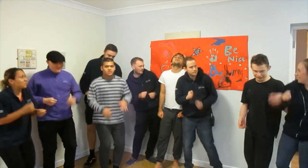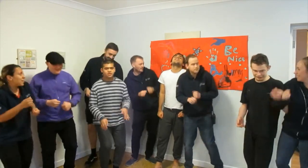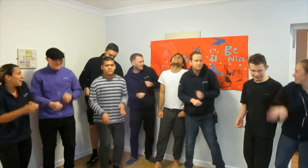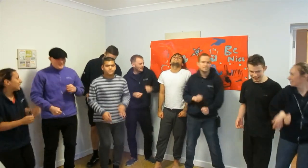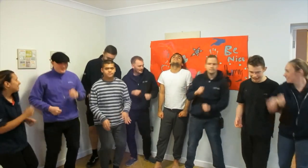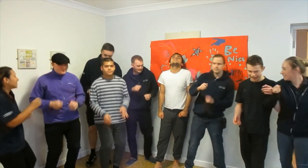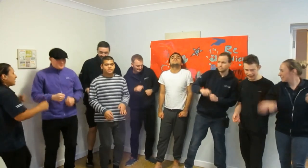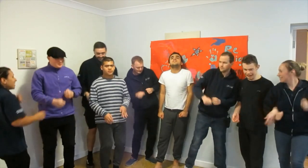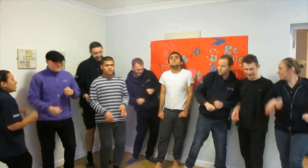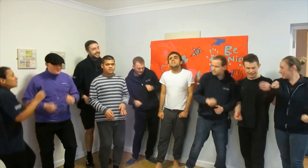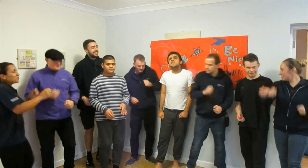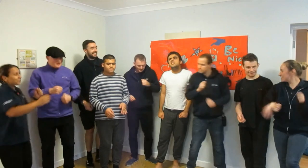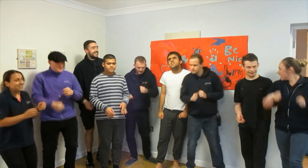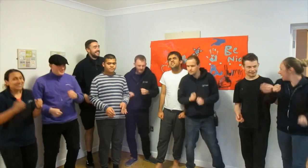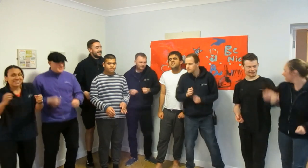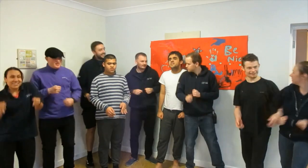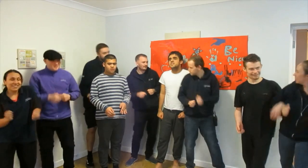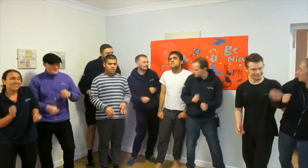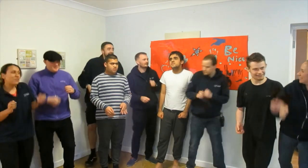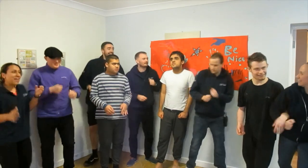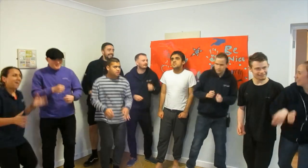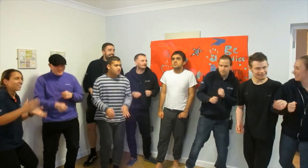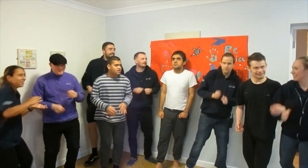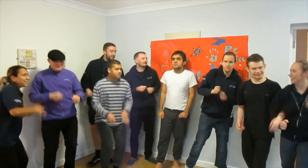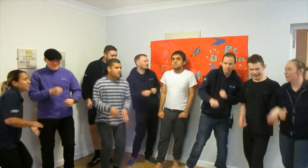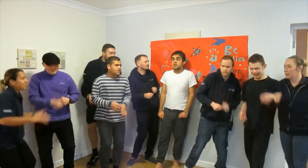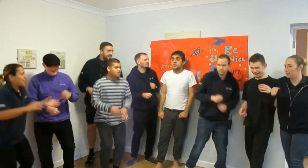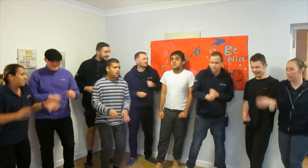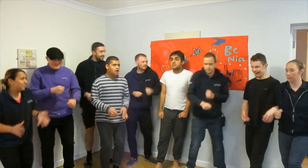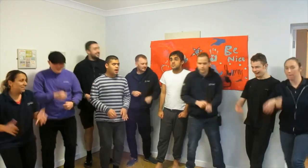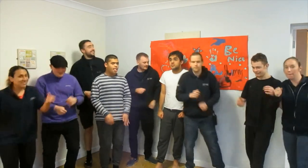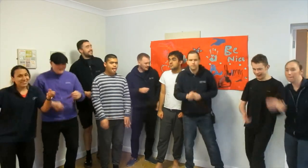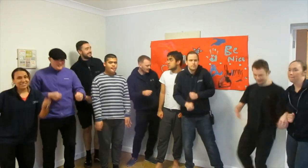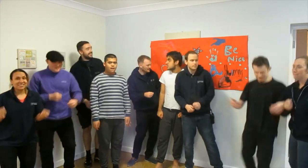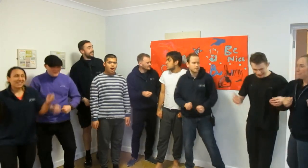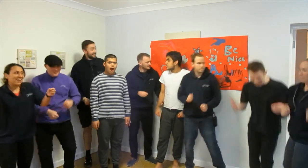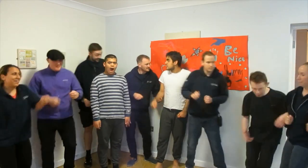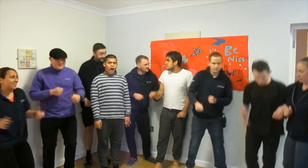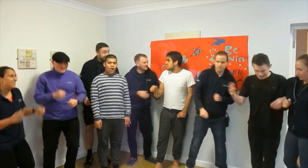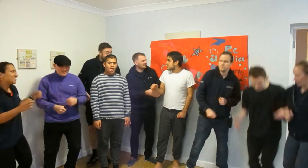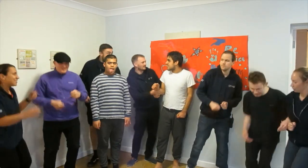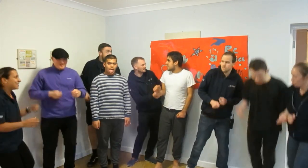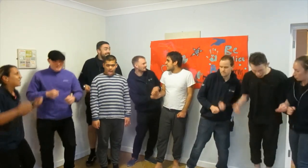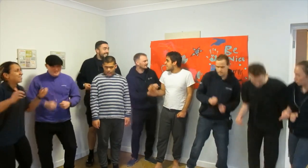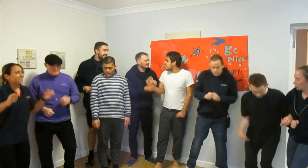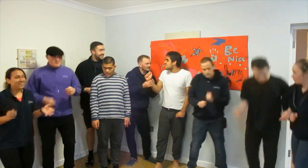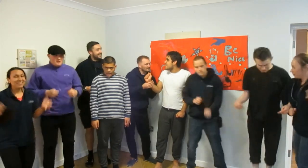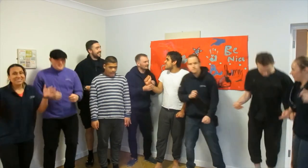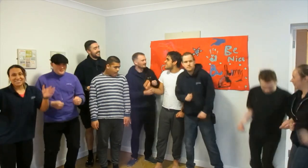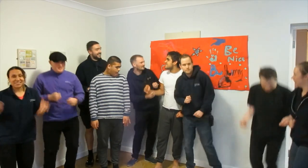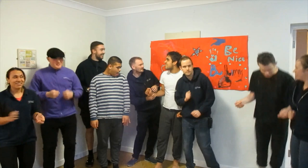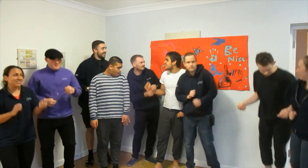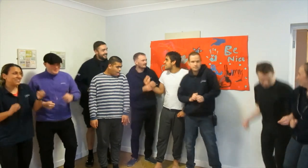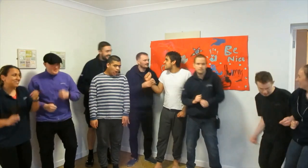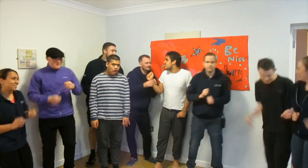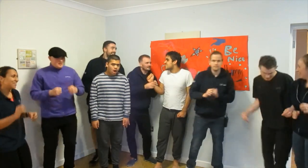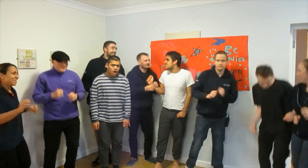respect Help one another to do their best Be friendly and smile